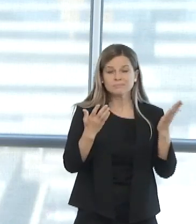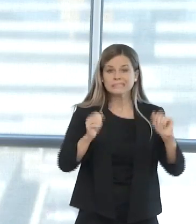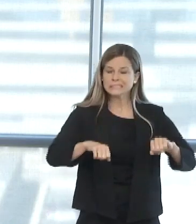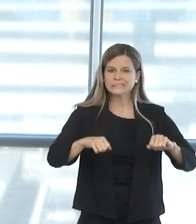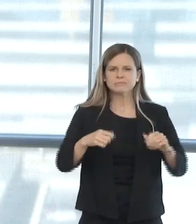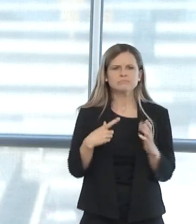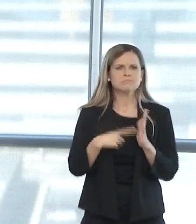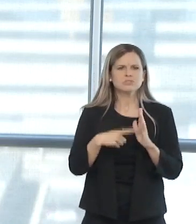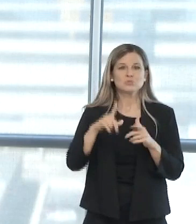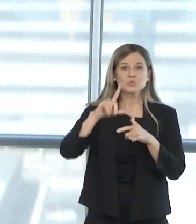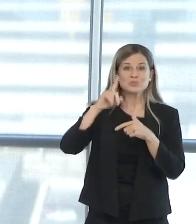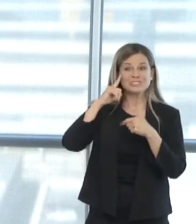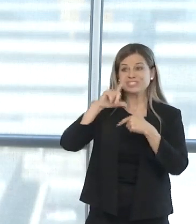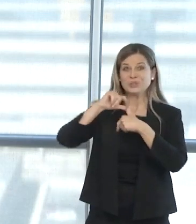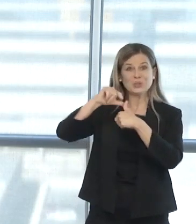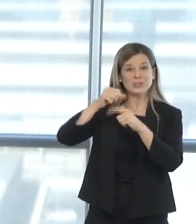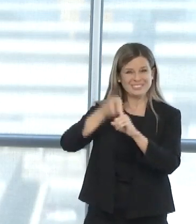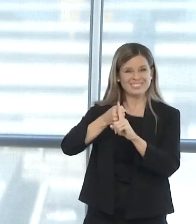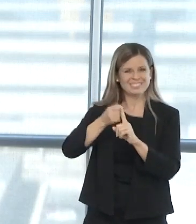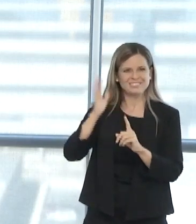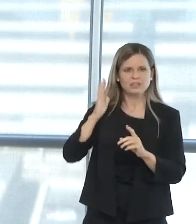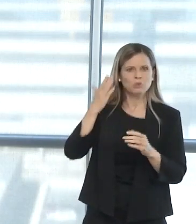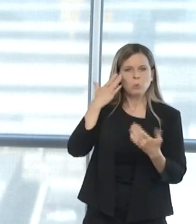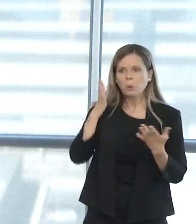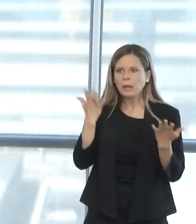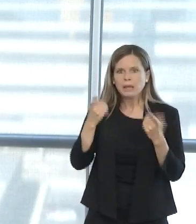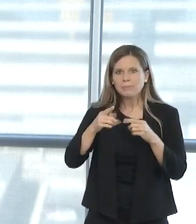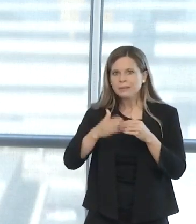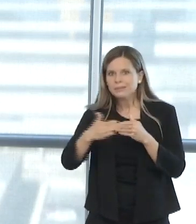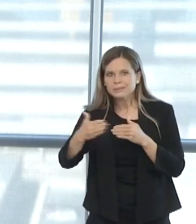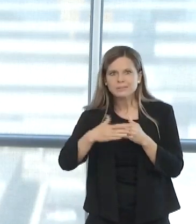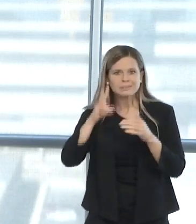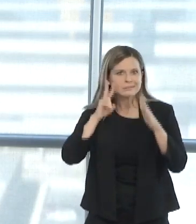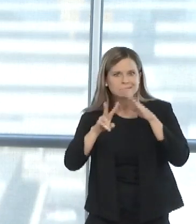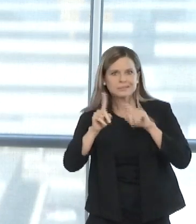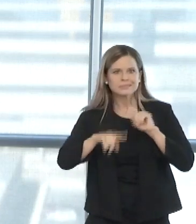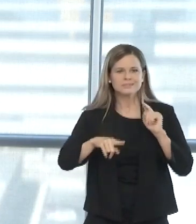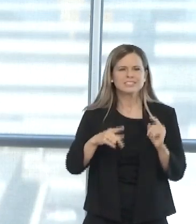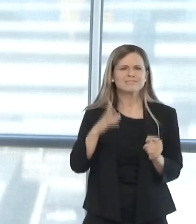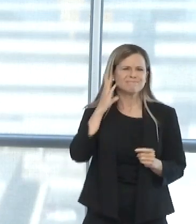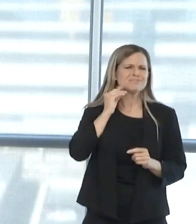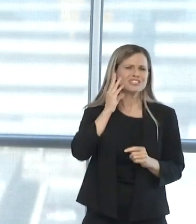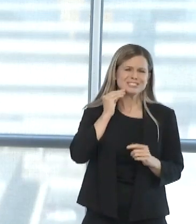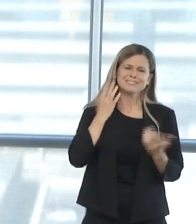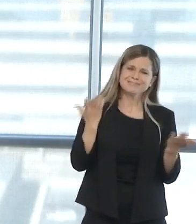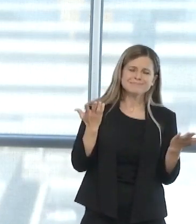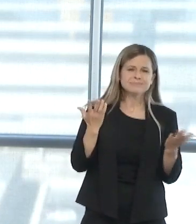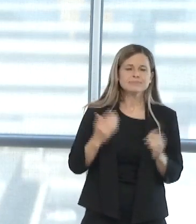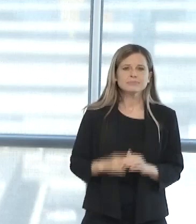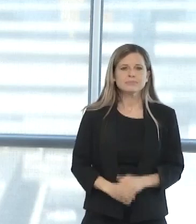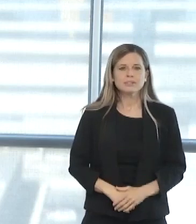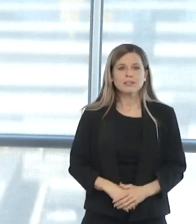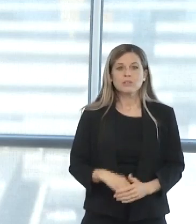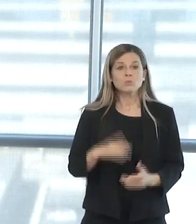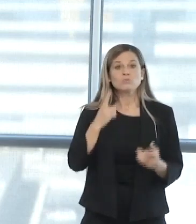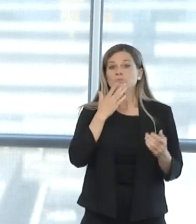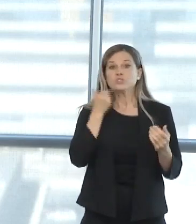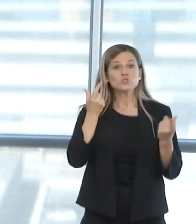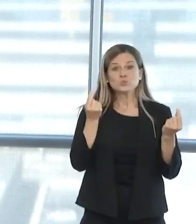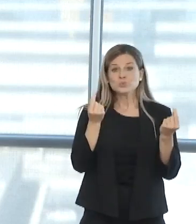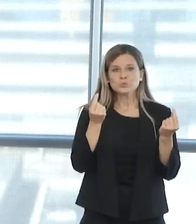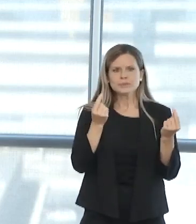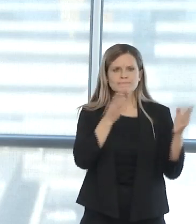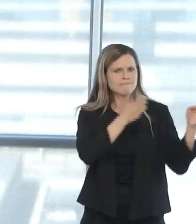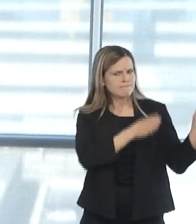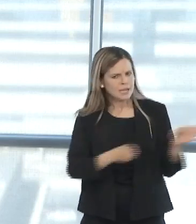What we know is that the best approach in any of these is to be prepared for any scenario. And